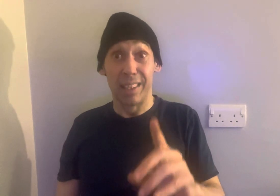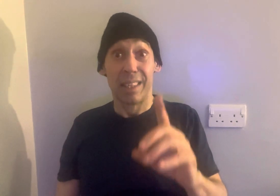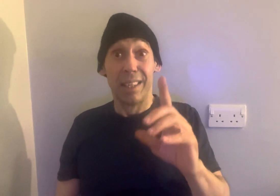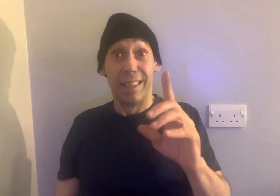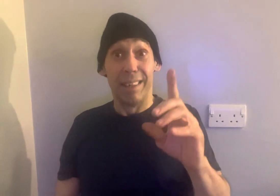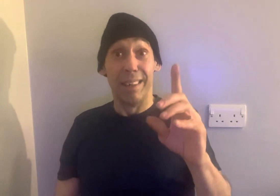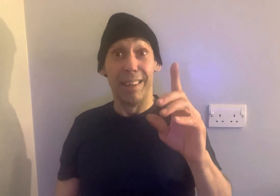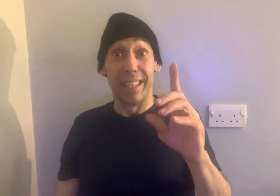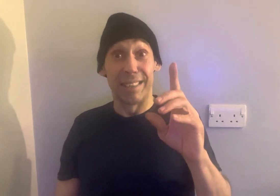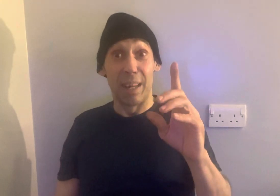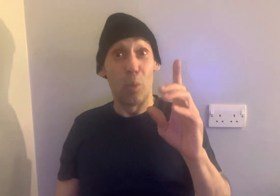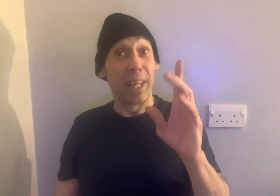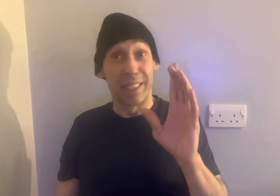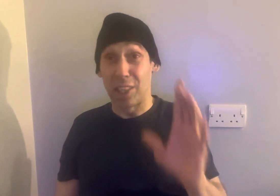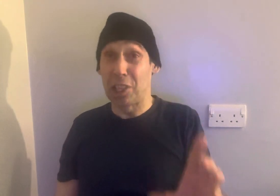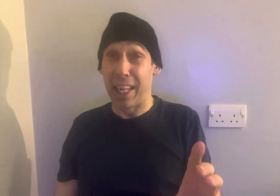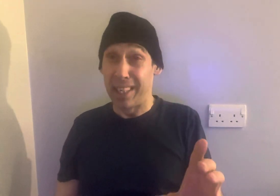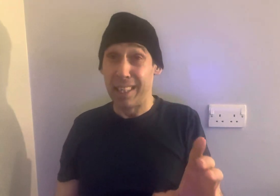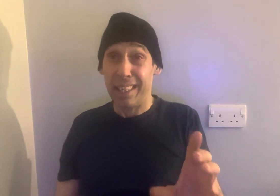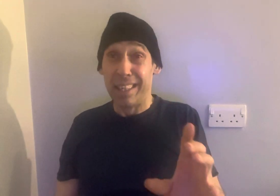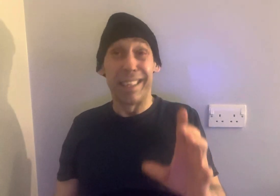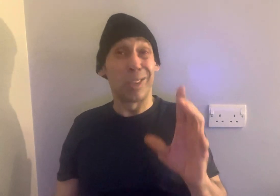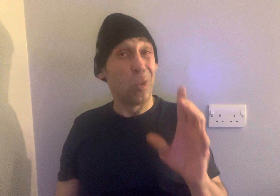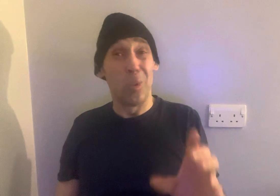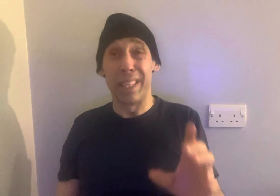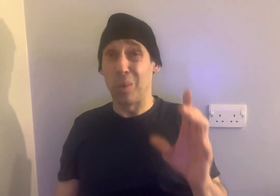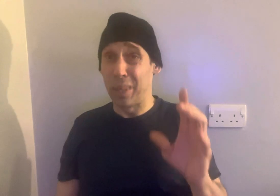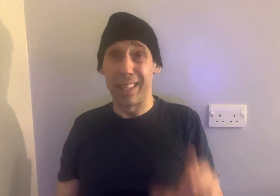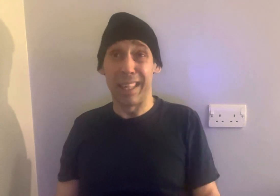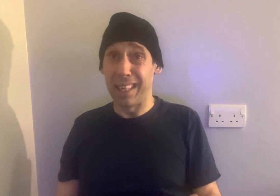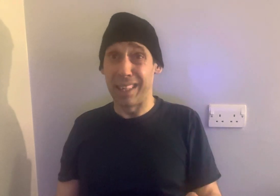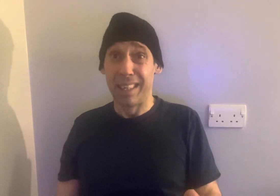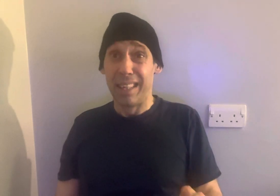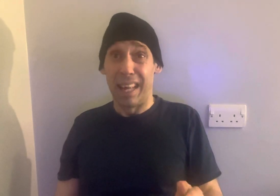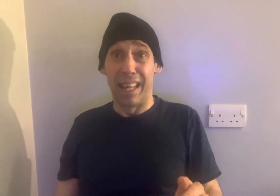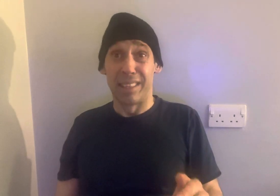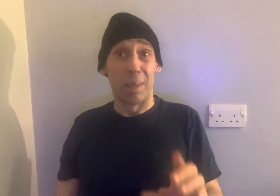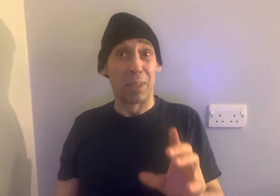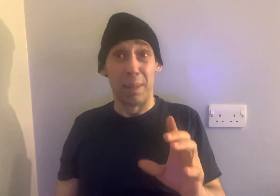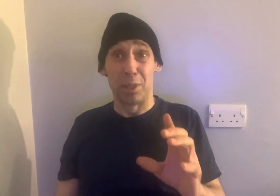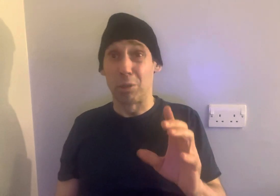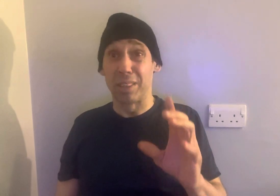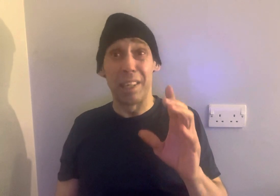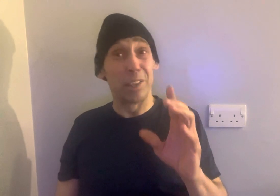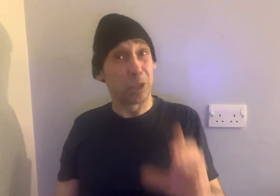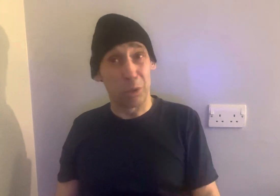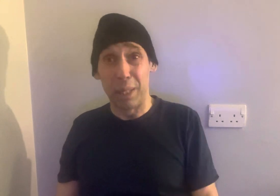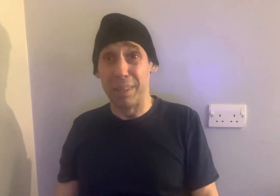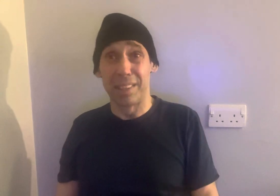is that where there's a chain, there's always a weak link. And sometimes a drug dealer's dream is,